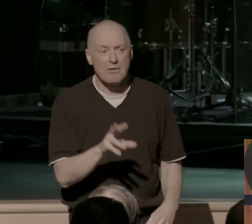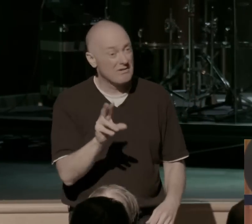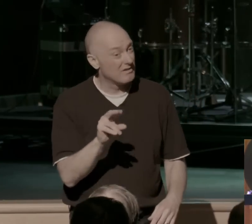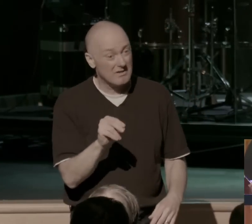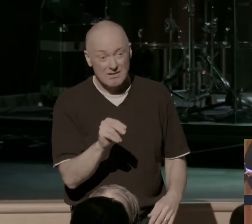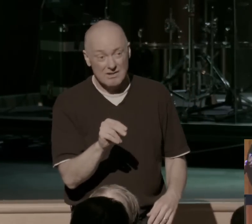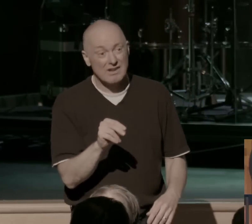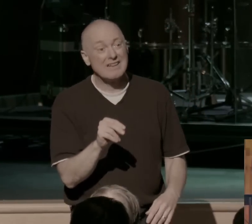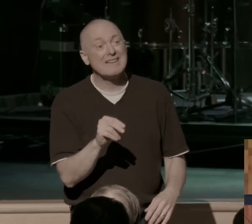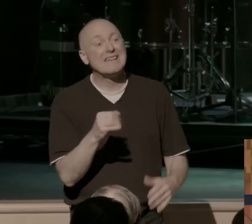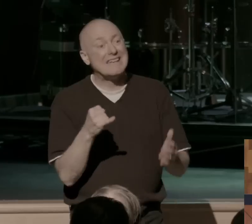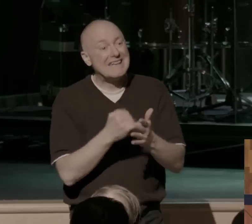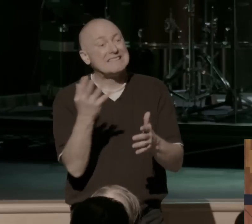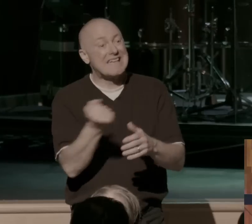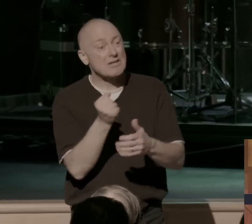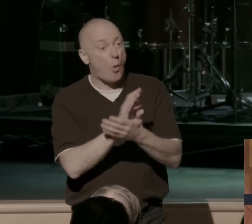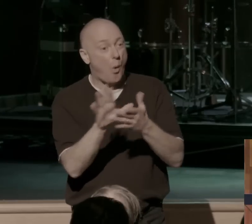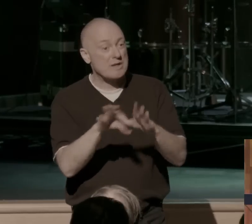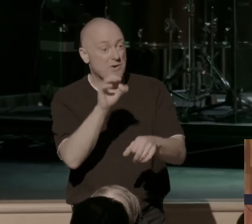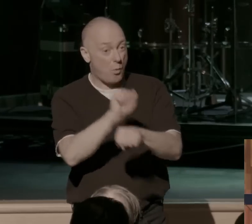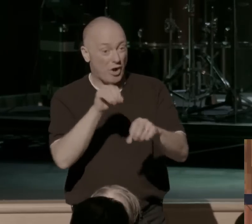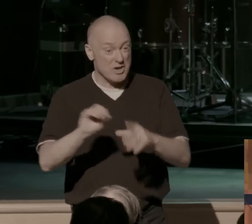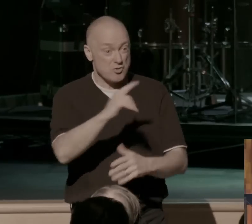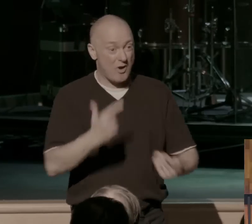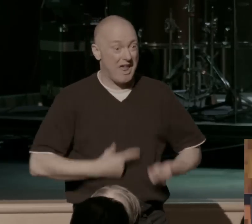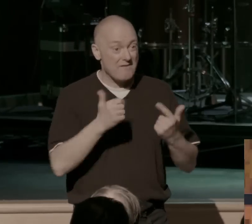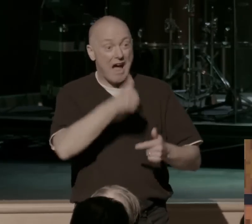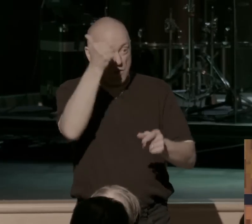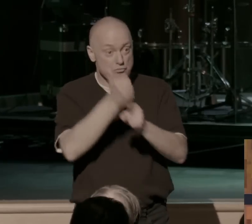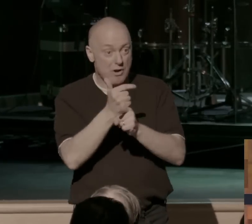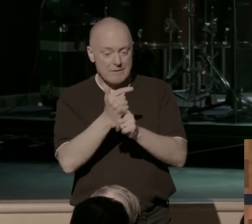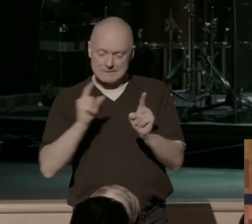take other brothers coming alongside to pray with you and to walk with you.